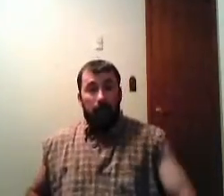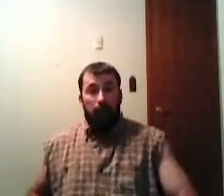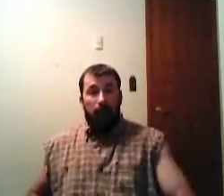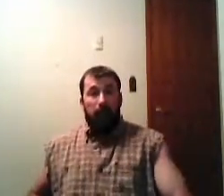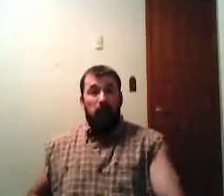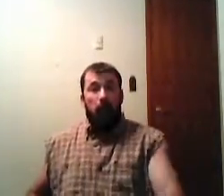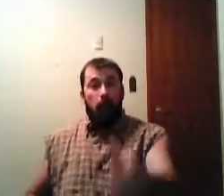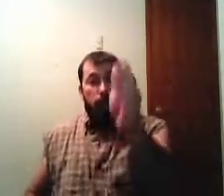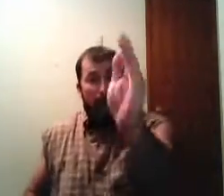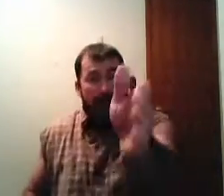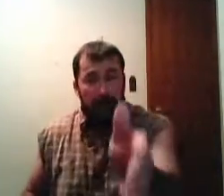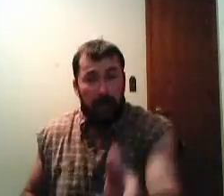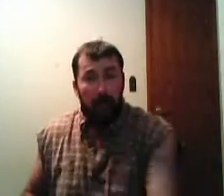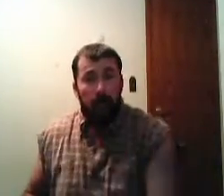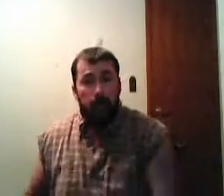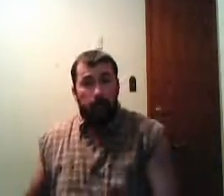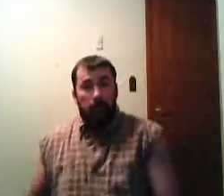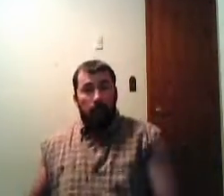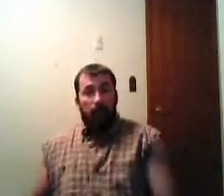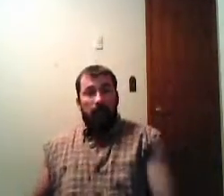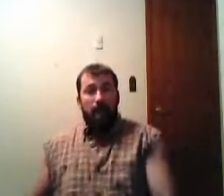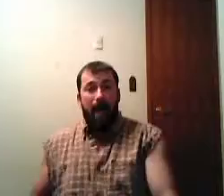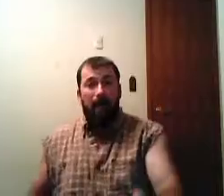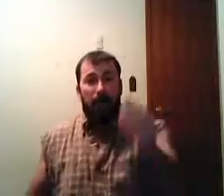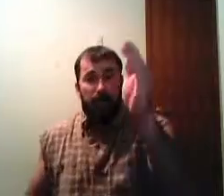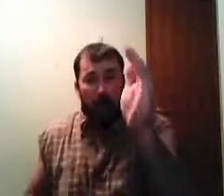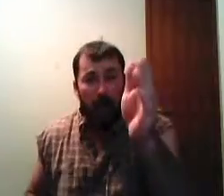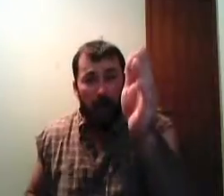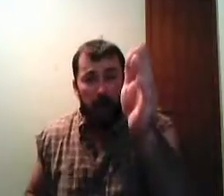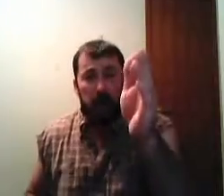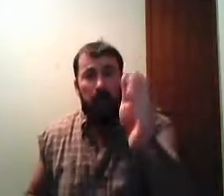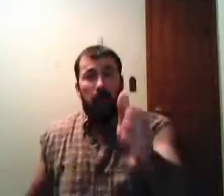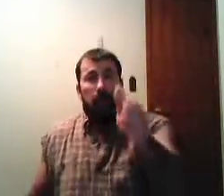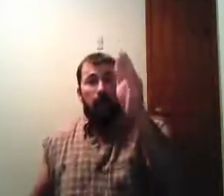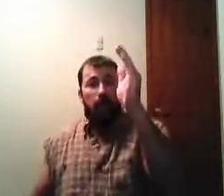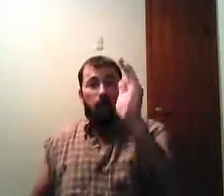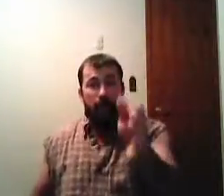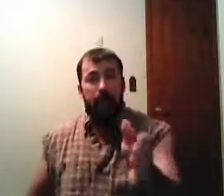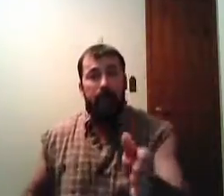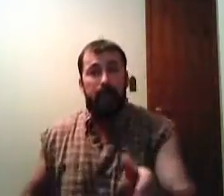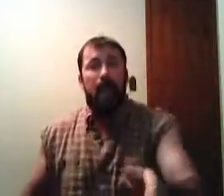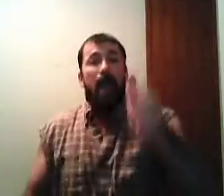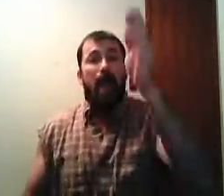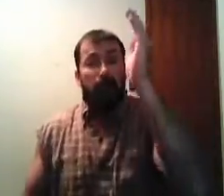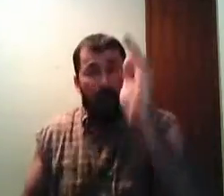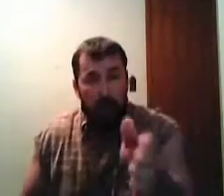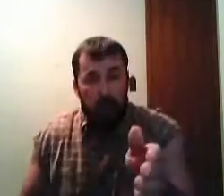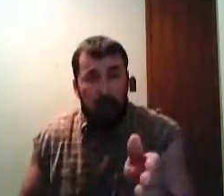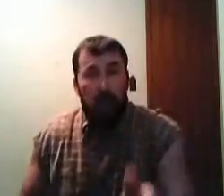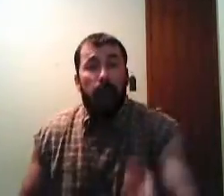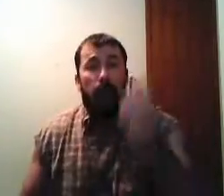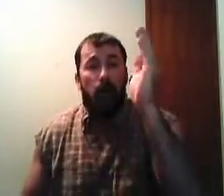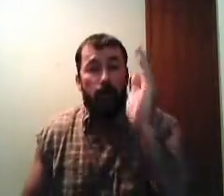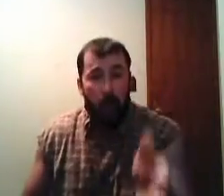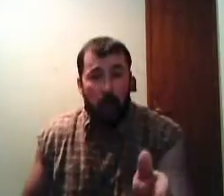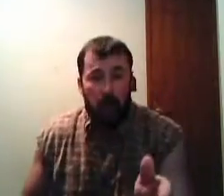if you don't repent if you everybody that funds and agrees and votes for abortion